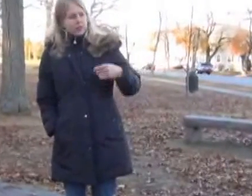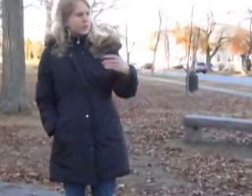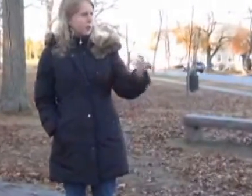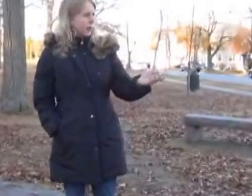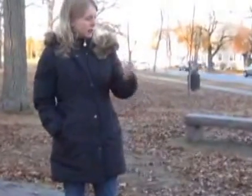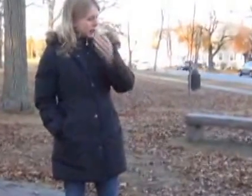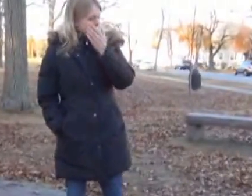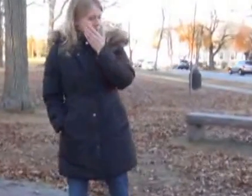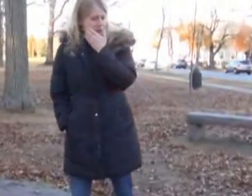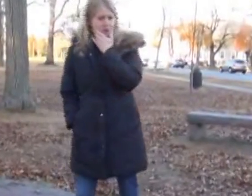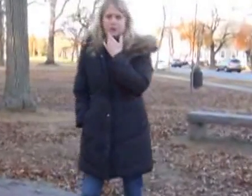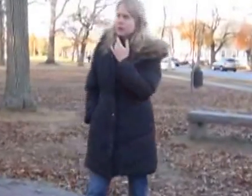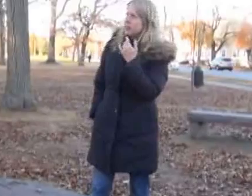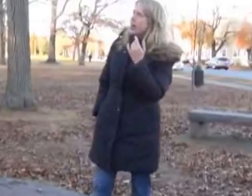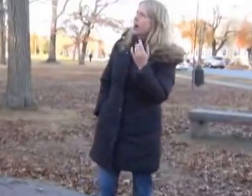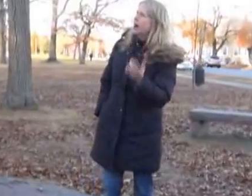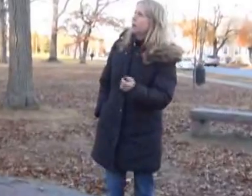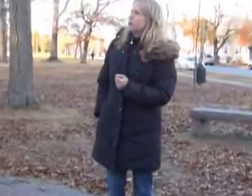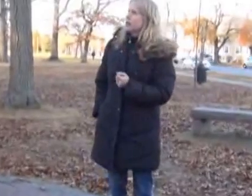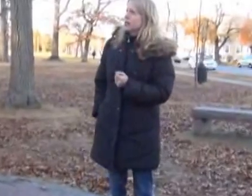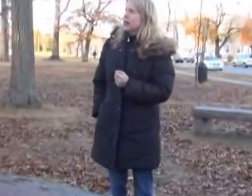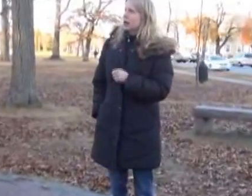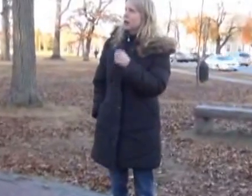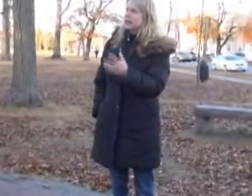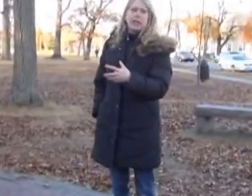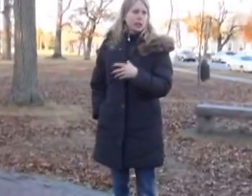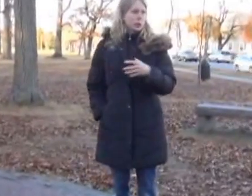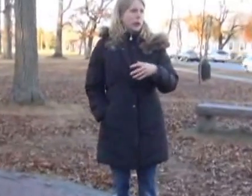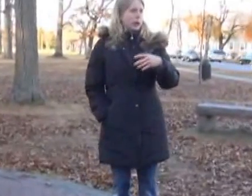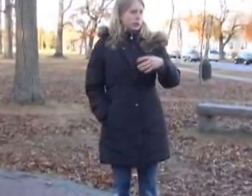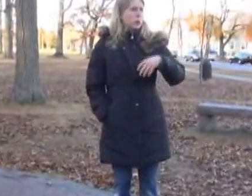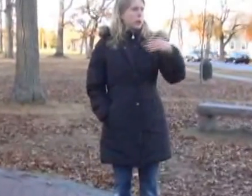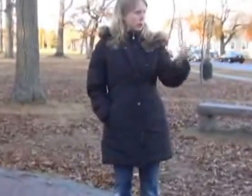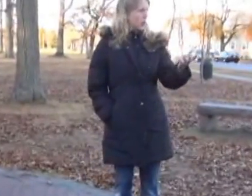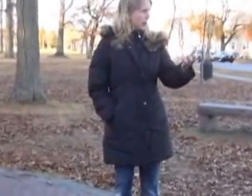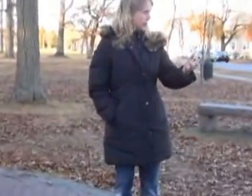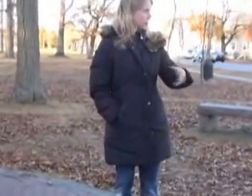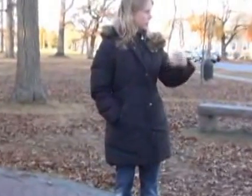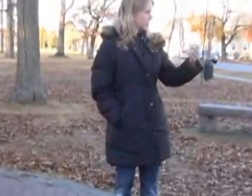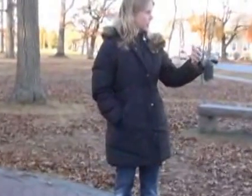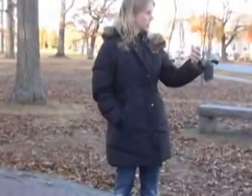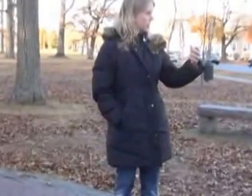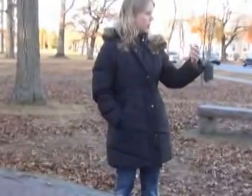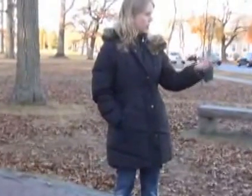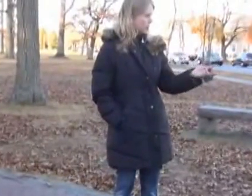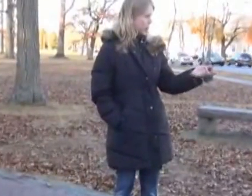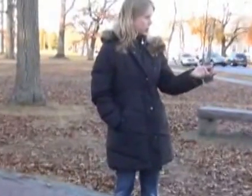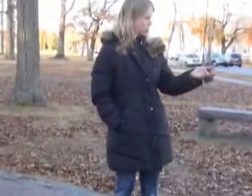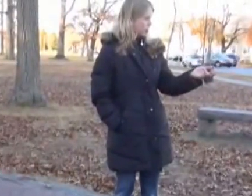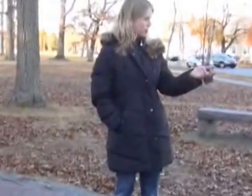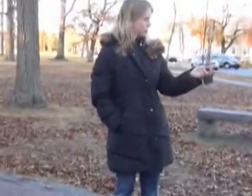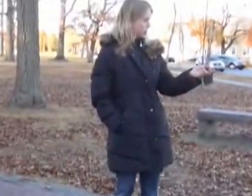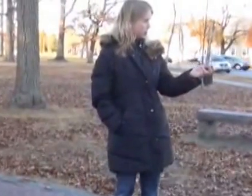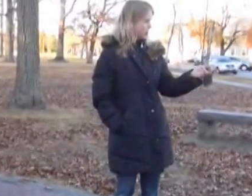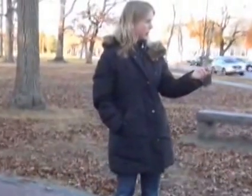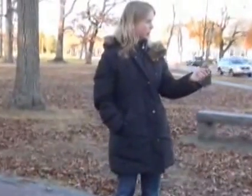So anyway, um, I want to tell you about, so Peter London, was an art education professor at UMass.